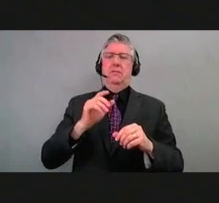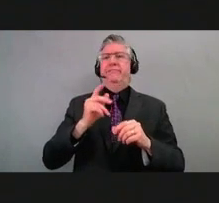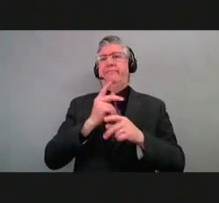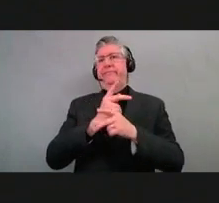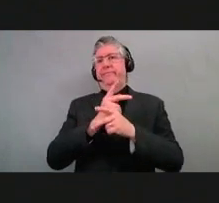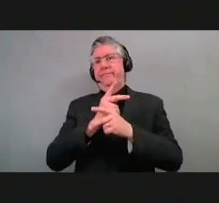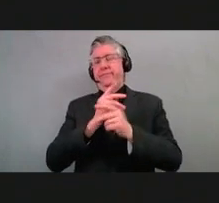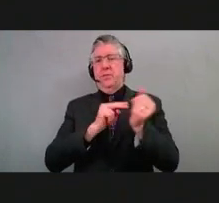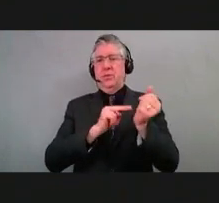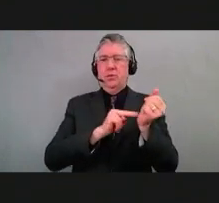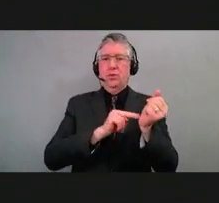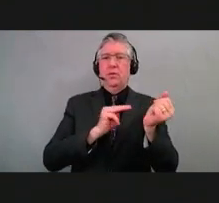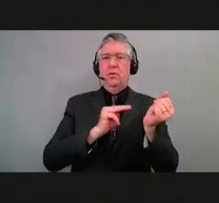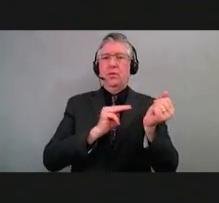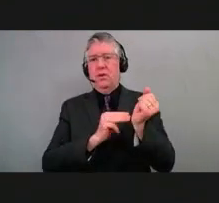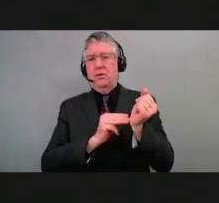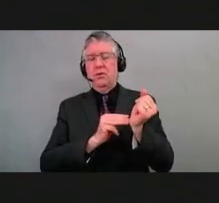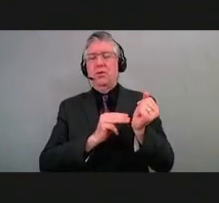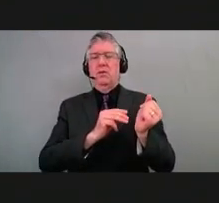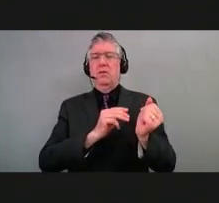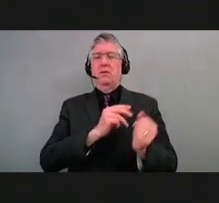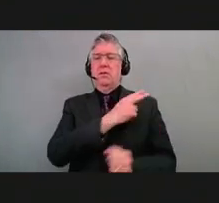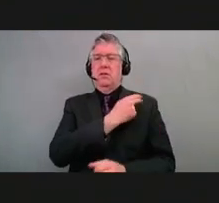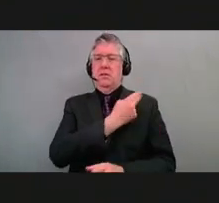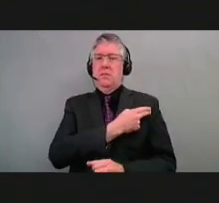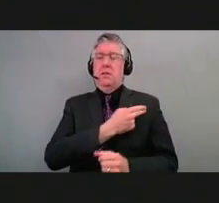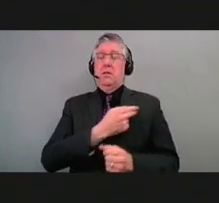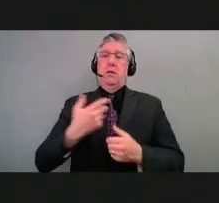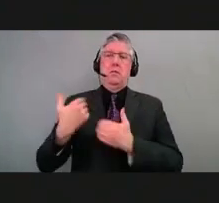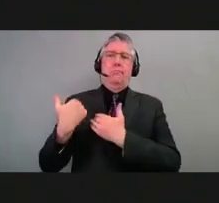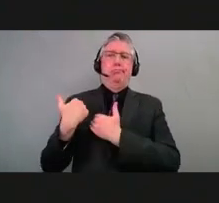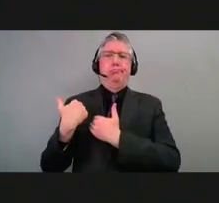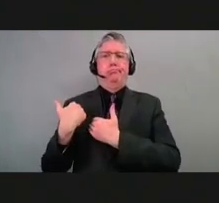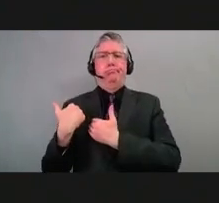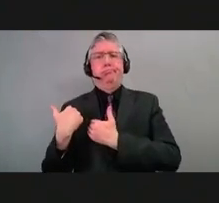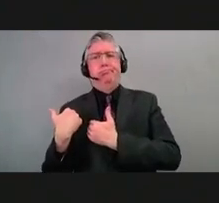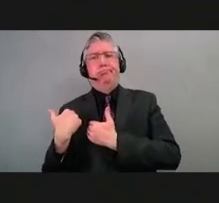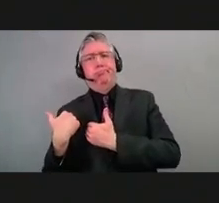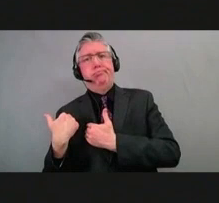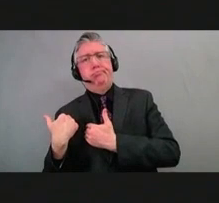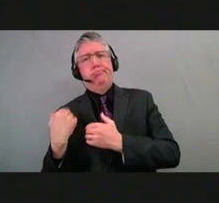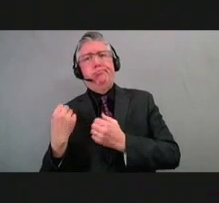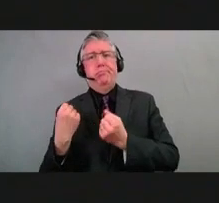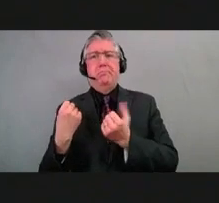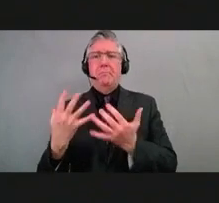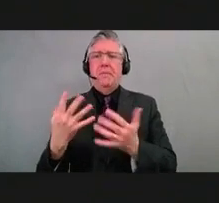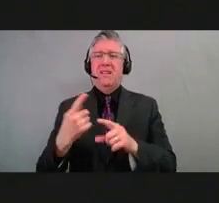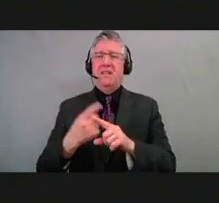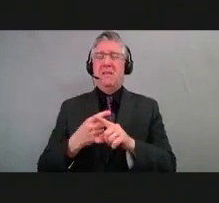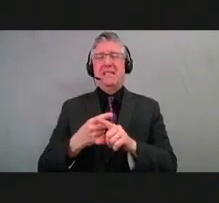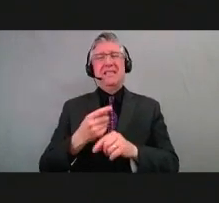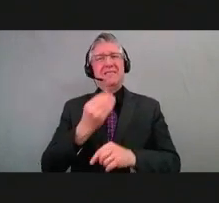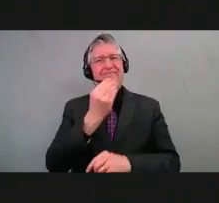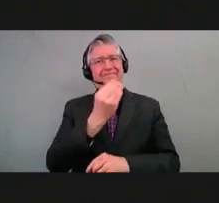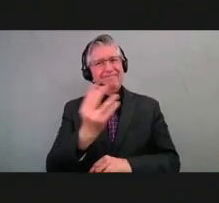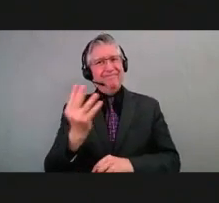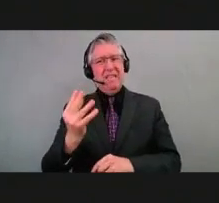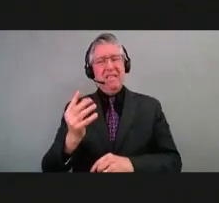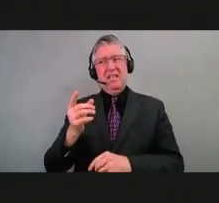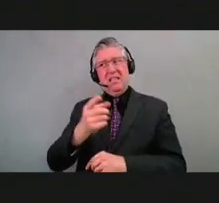And I do want to take a moment to acknowledge, you know, their exhaustion on the front lines.